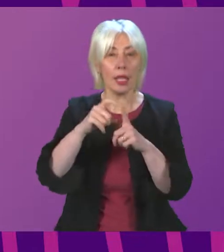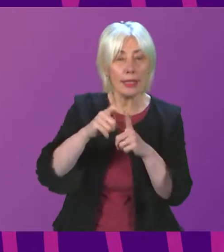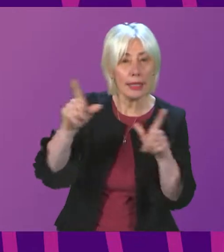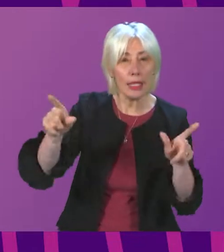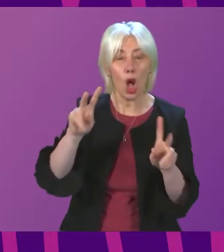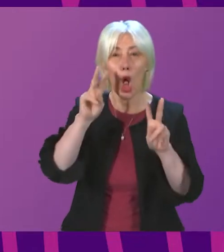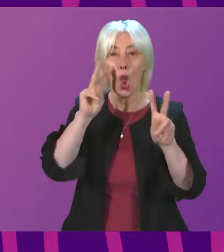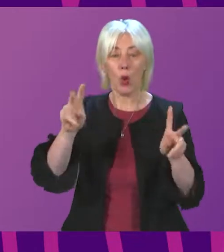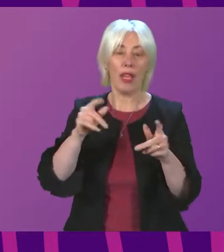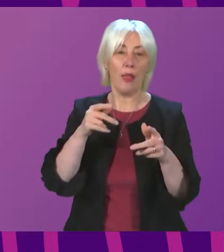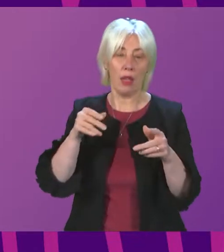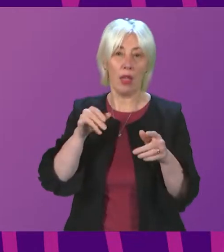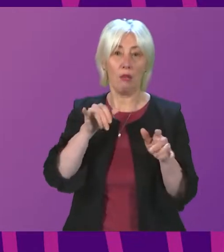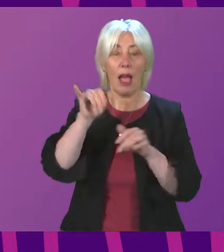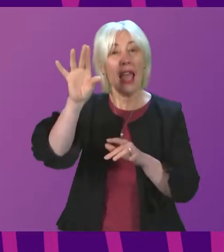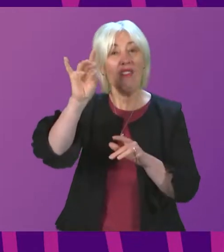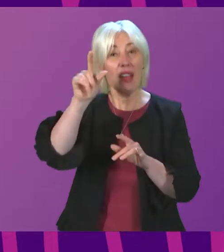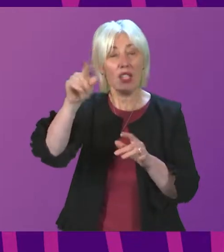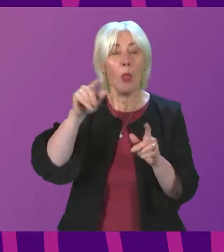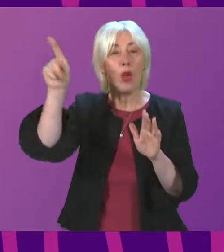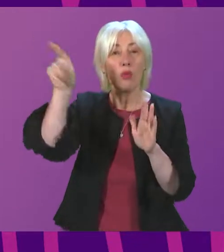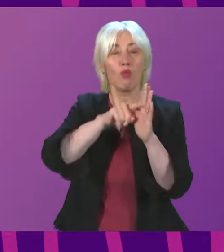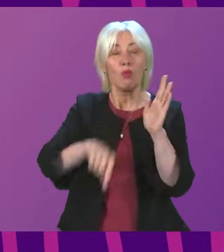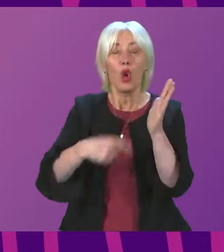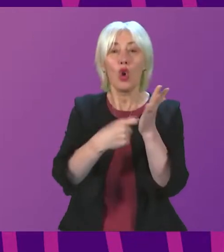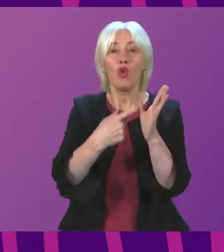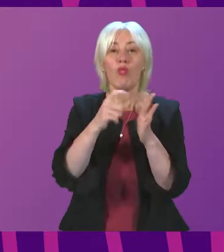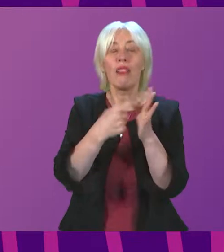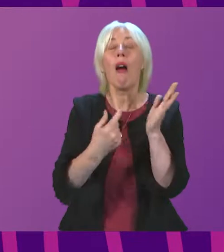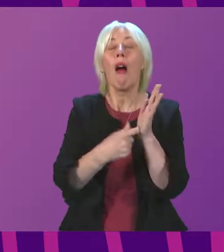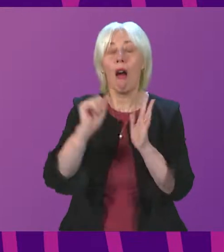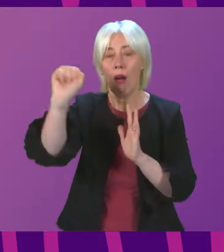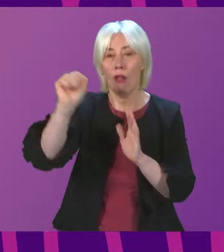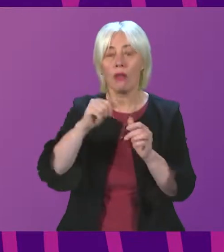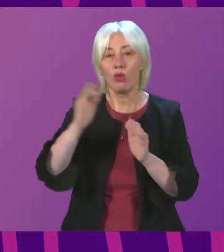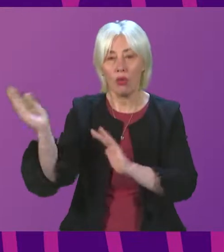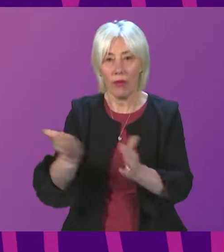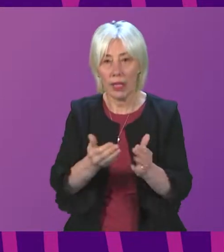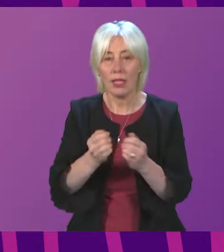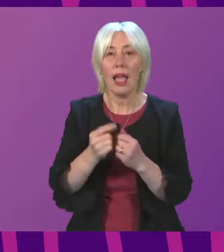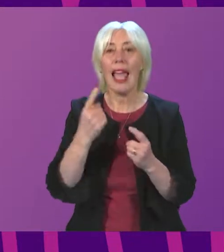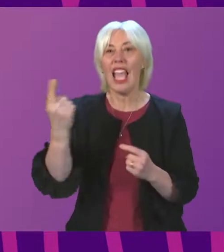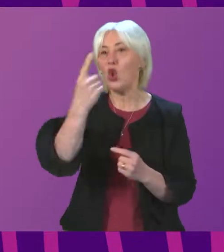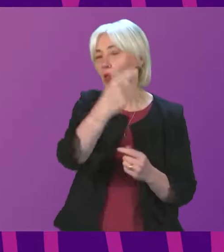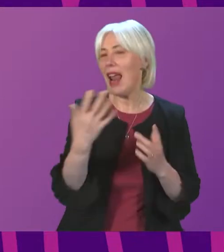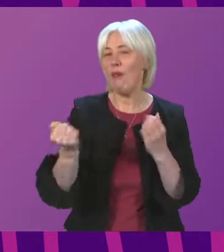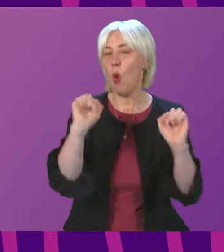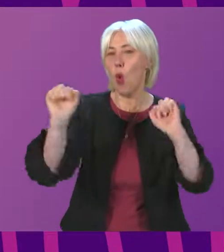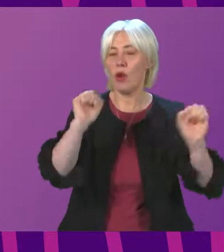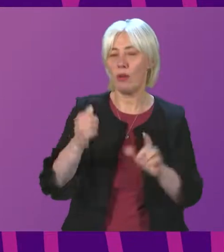approach radar facility on the Inverness Airport site. Air traffic tower services will continue to be provided locally at each of these airports.